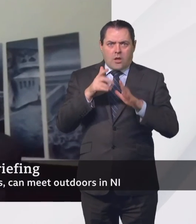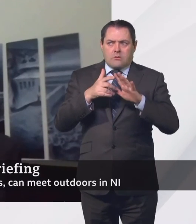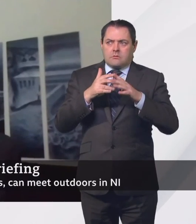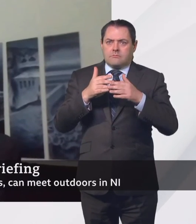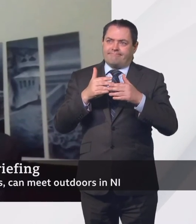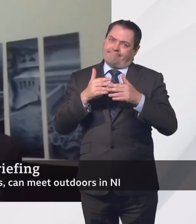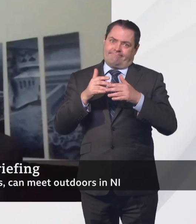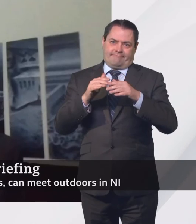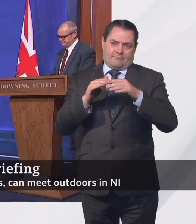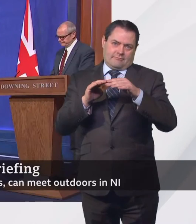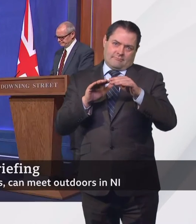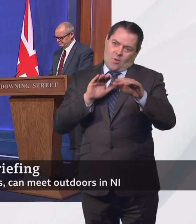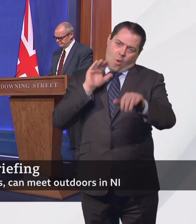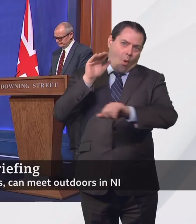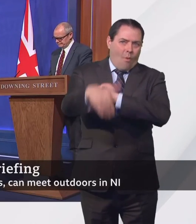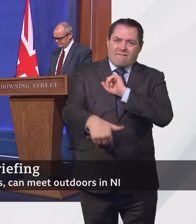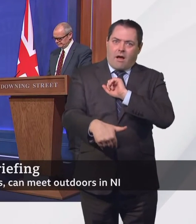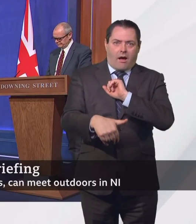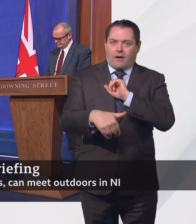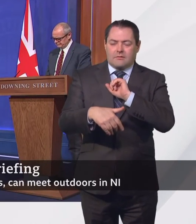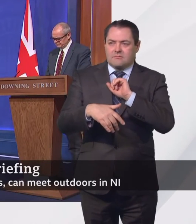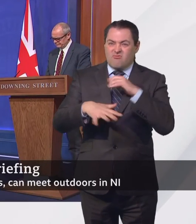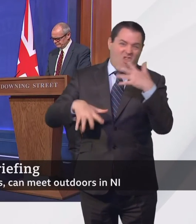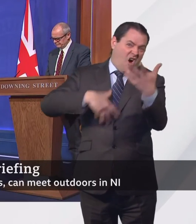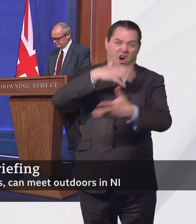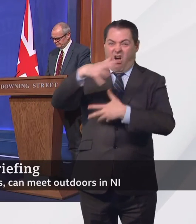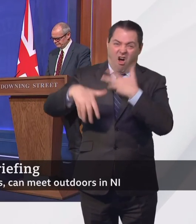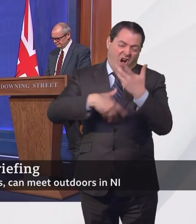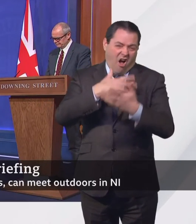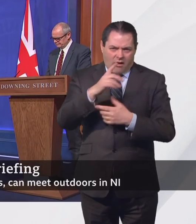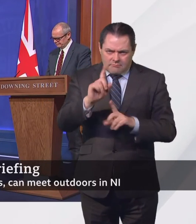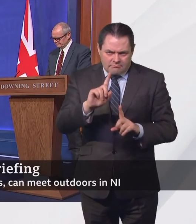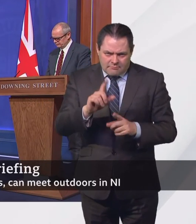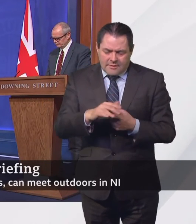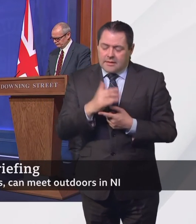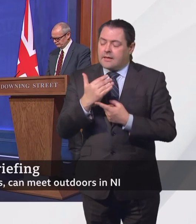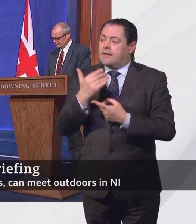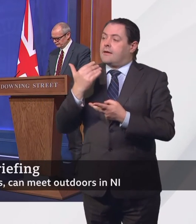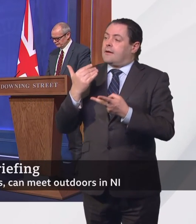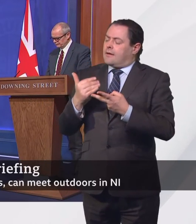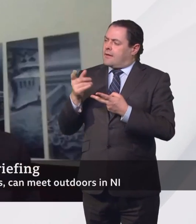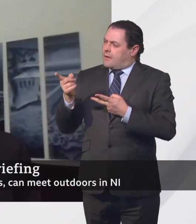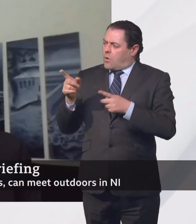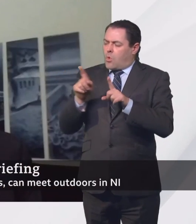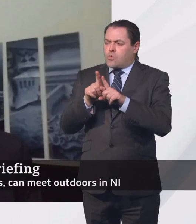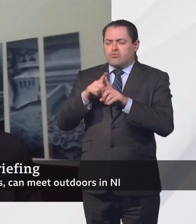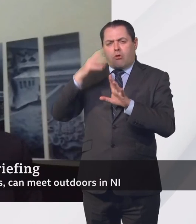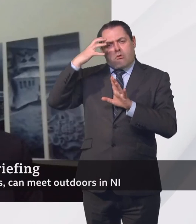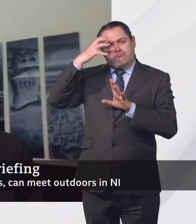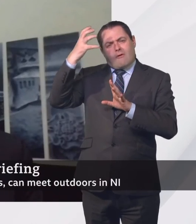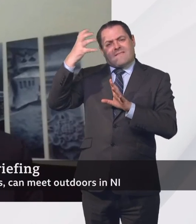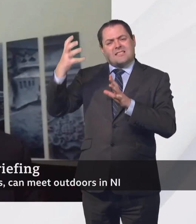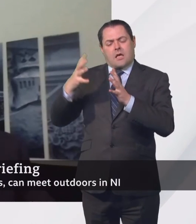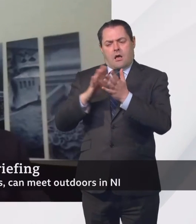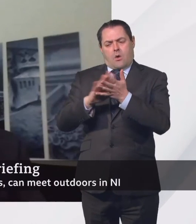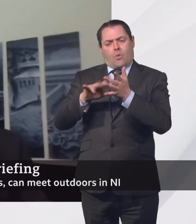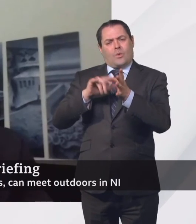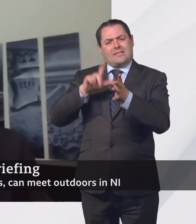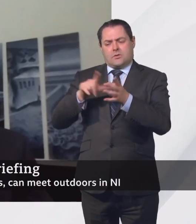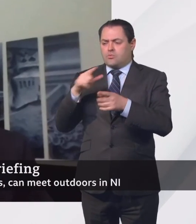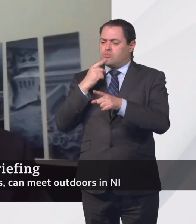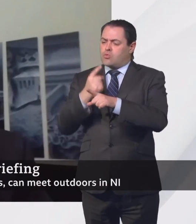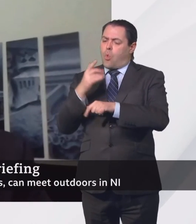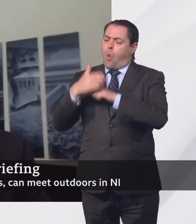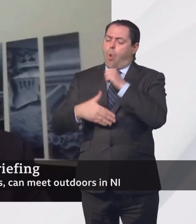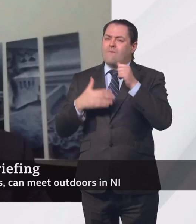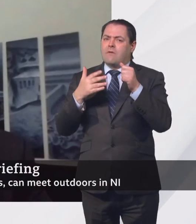are tempted that way? And for Professor Whitty, you showed us a graph of how the reopening of schools more fully created a bit